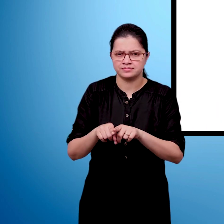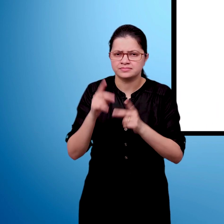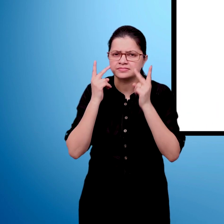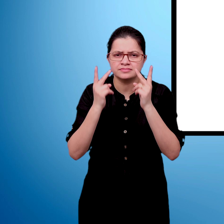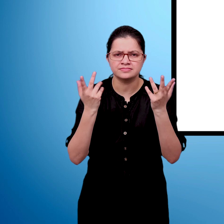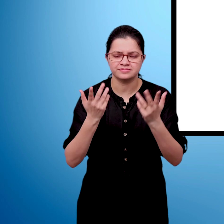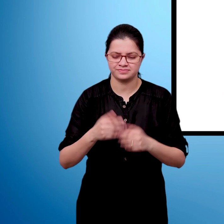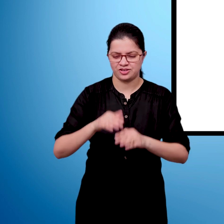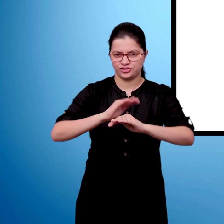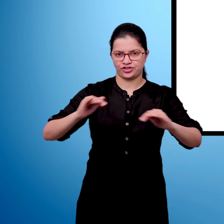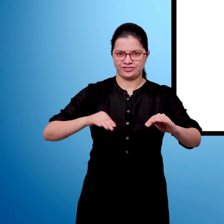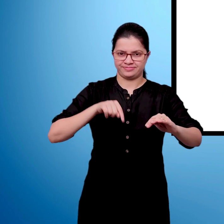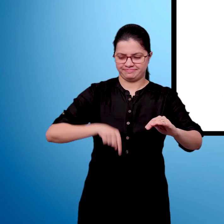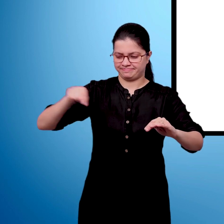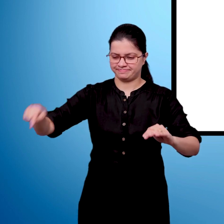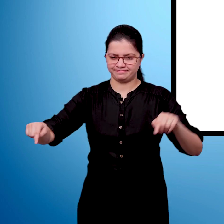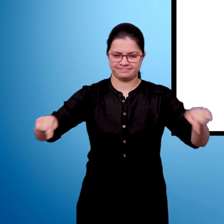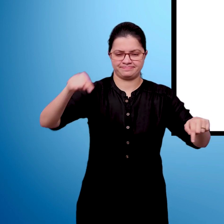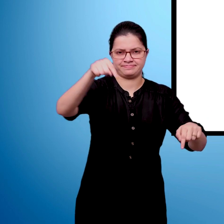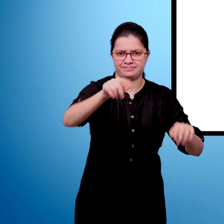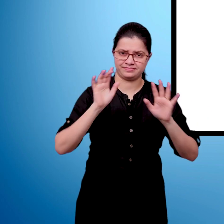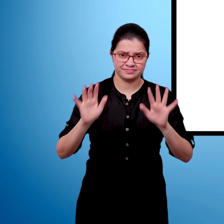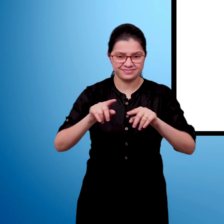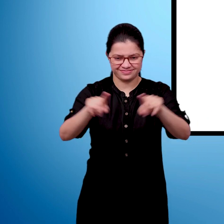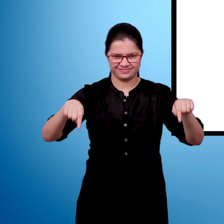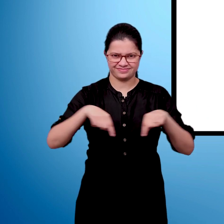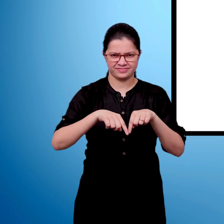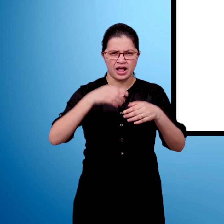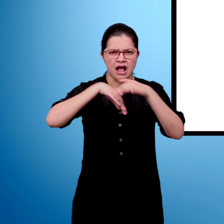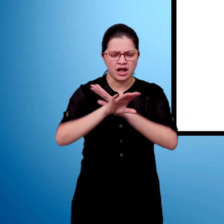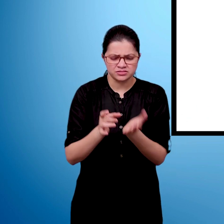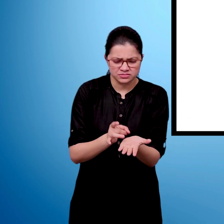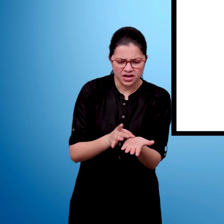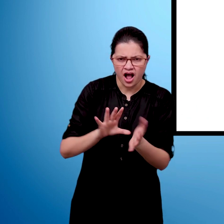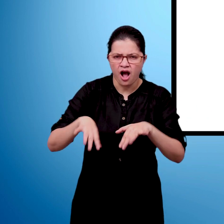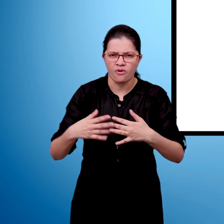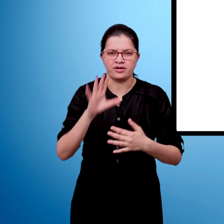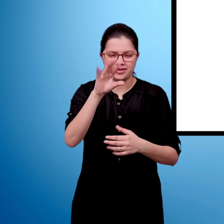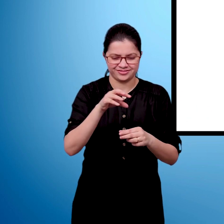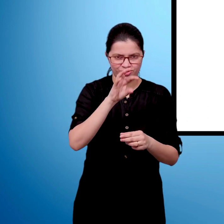You can also play and see how a striker slides to reach the corner.